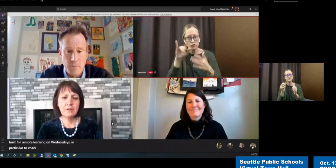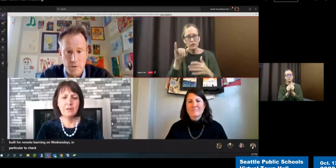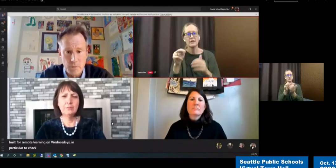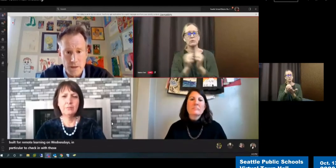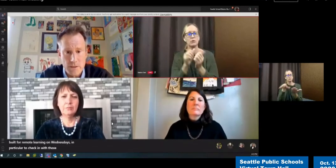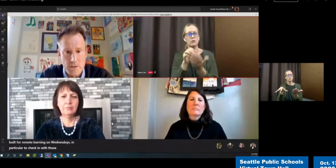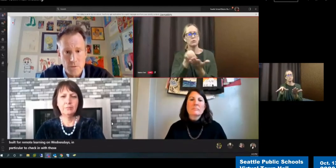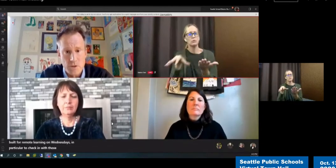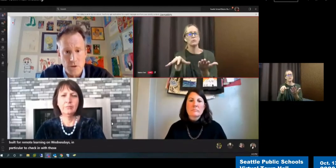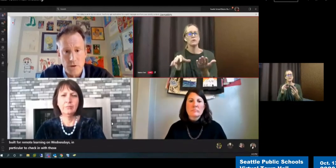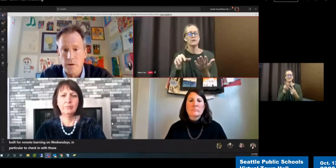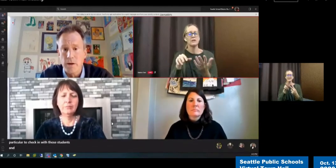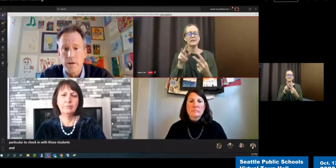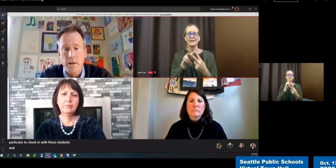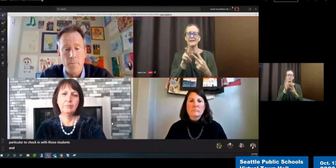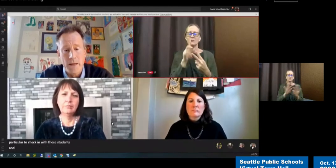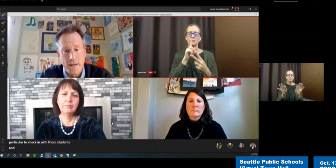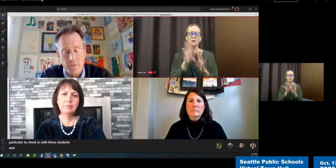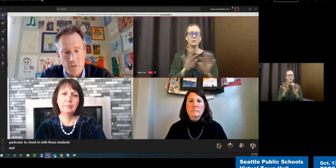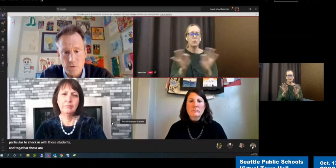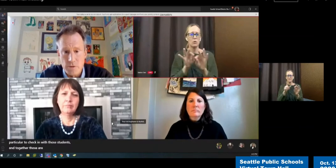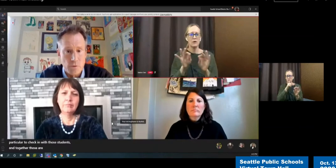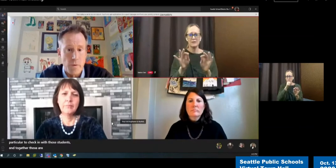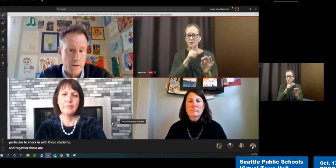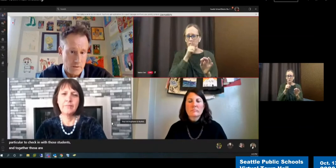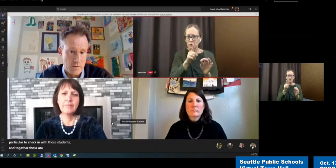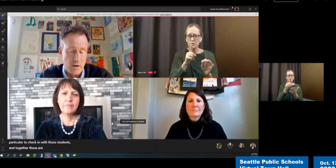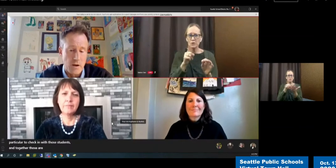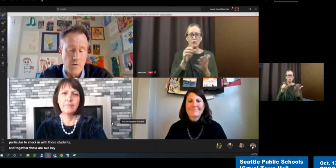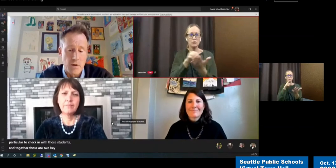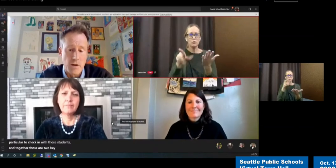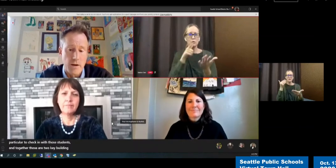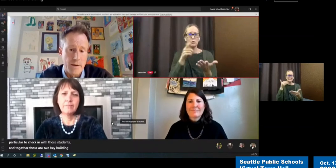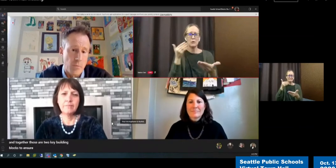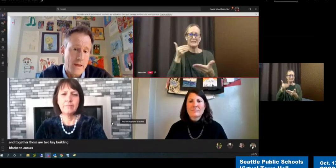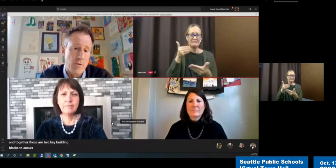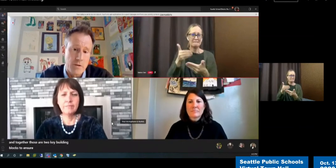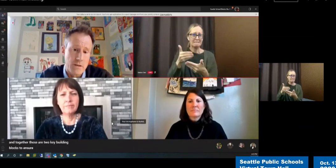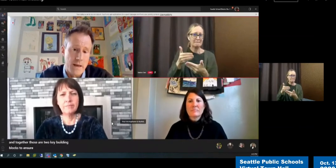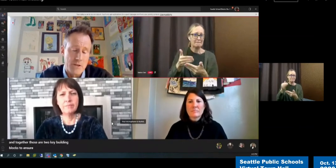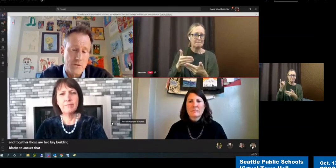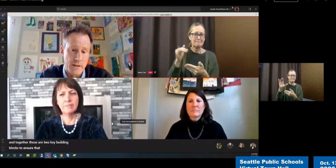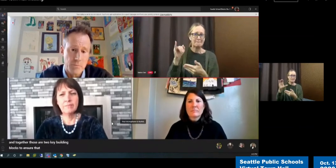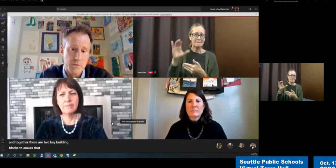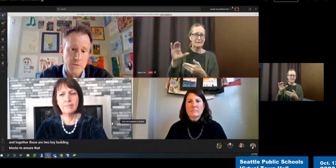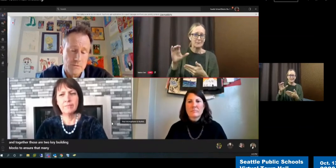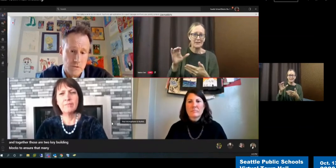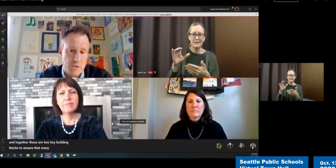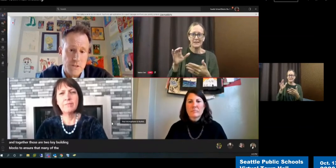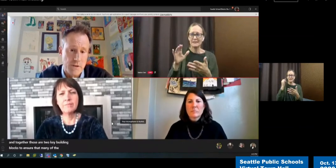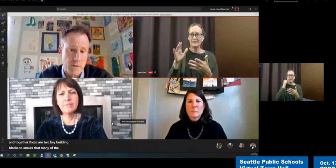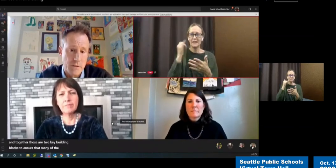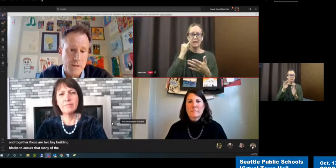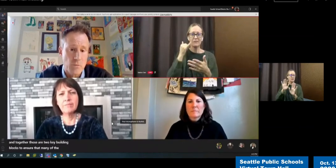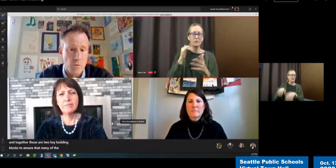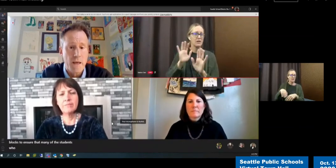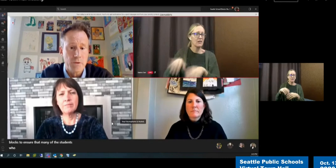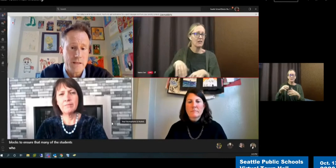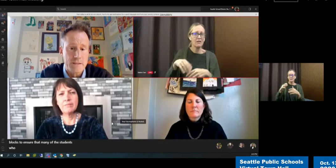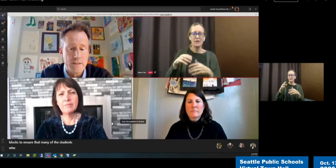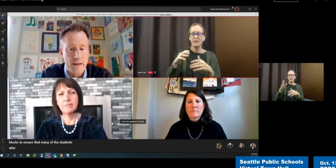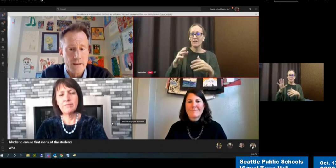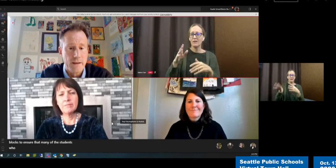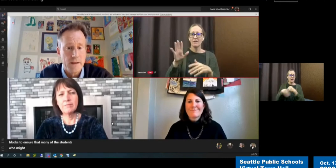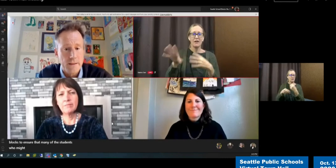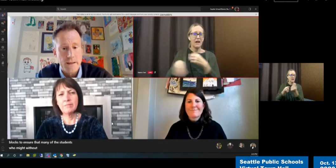building blocks to ensure that many of the students who might, without extra help, receive an incomplete will be able to